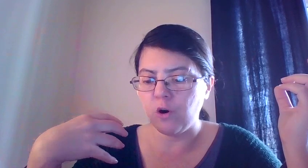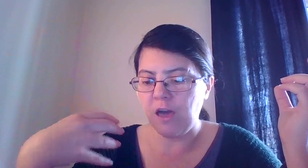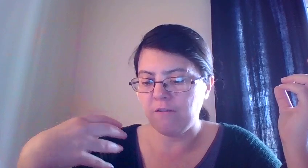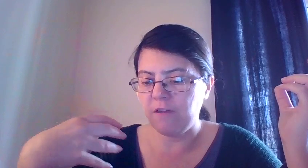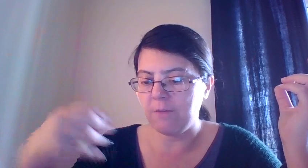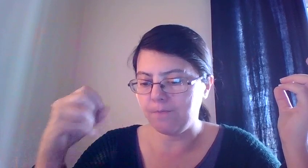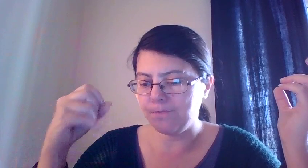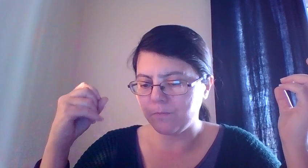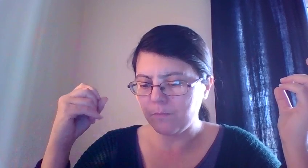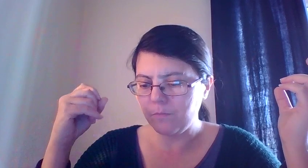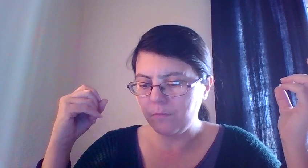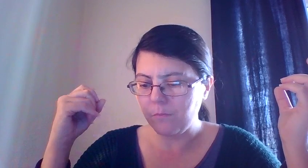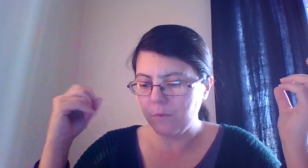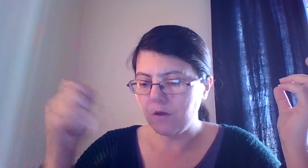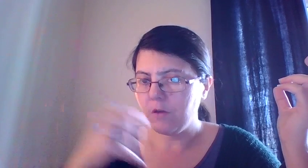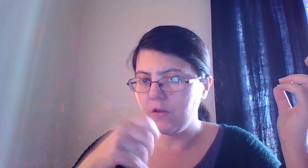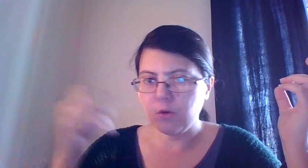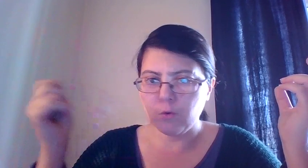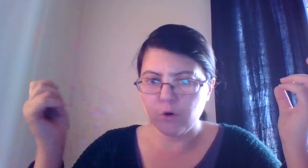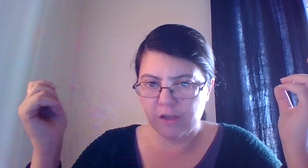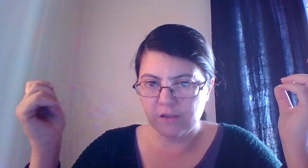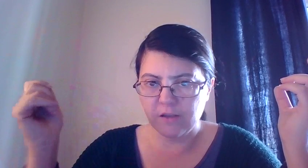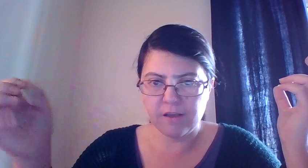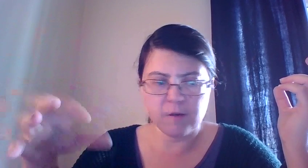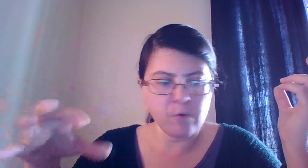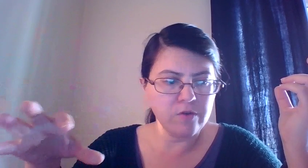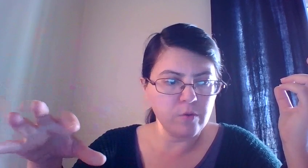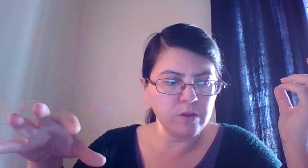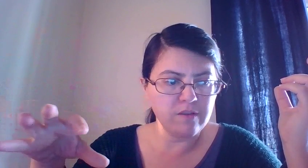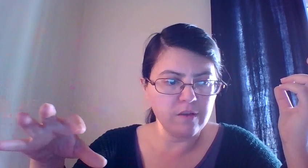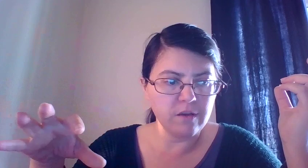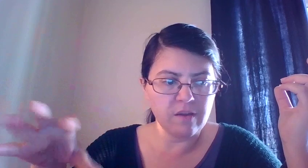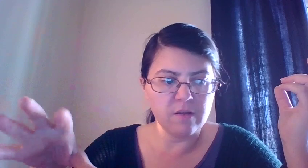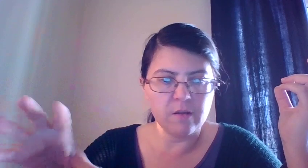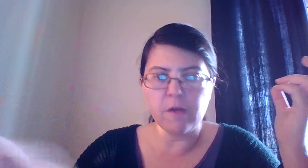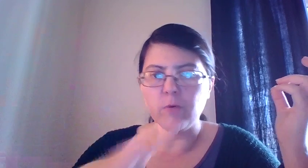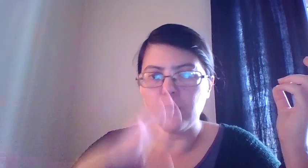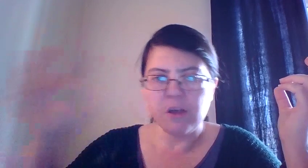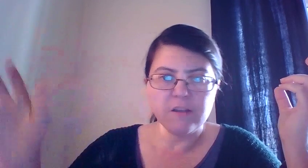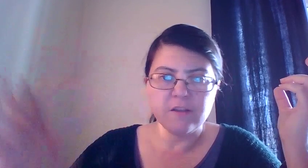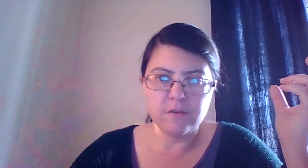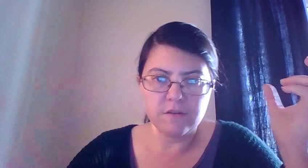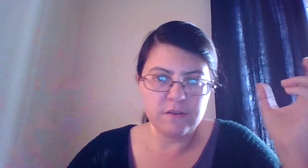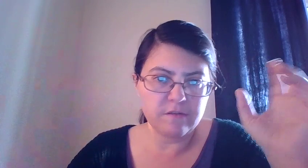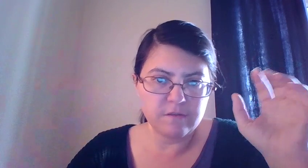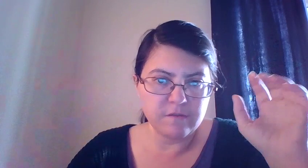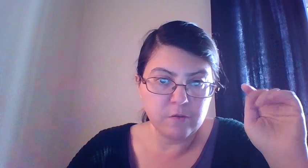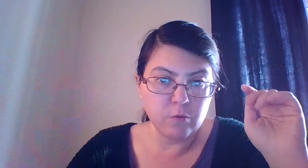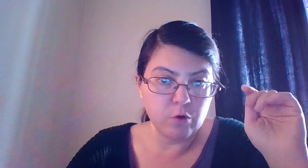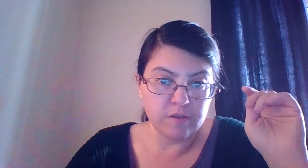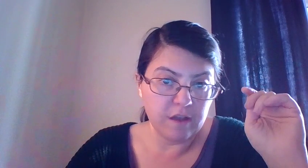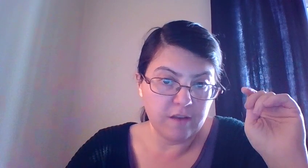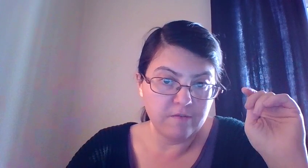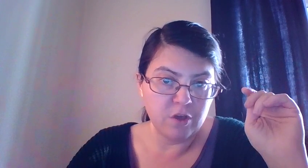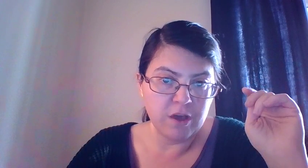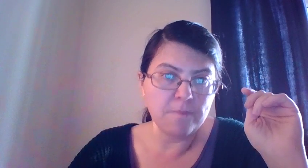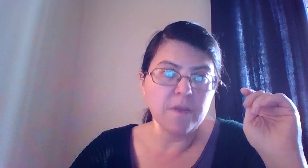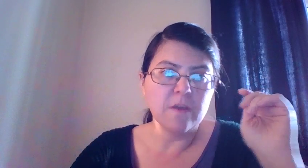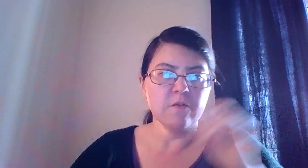having dental work done and around the 22nd of April, the, this, this work is done. Okay. So